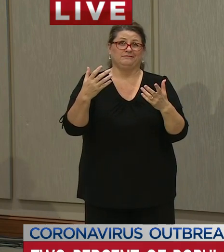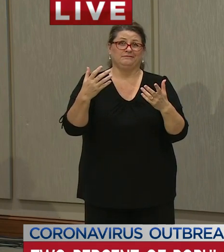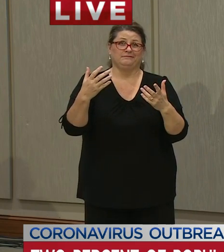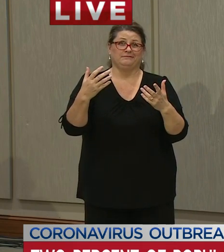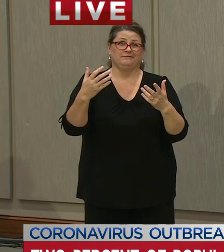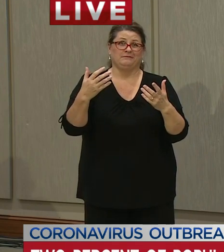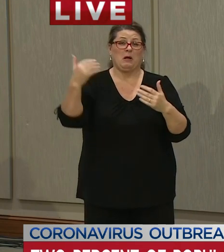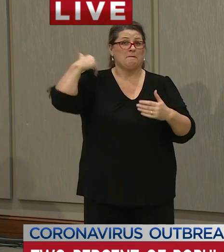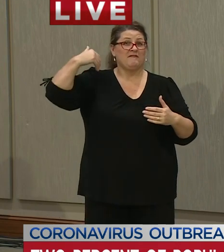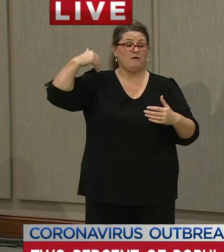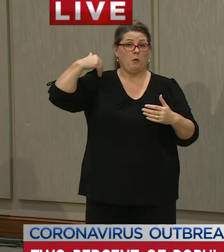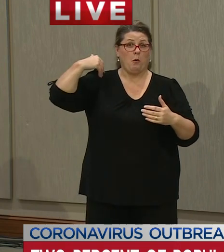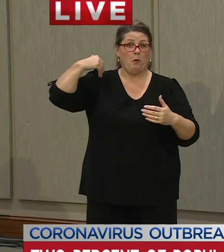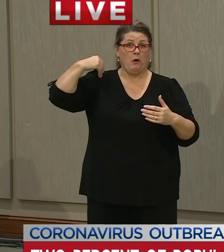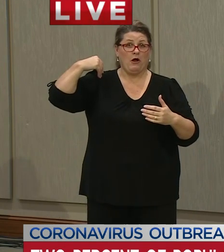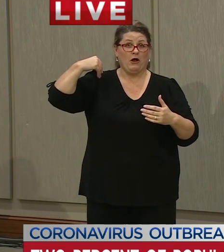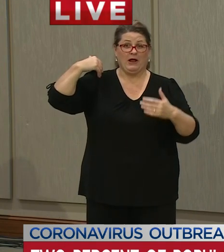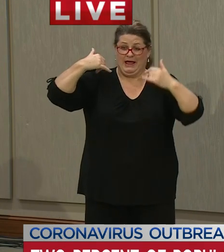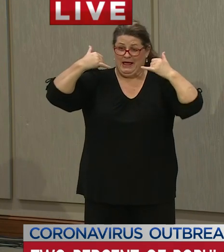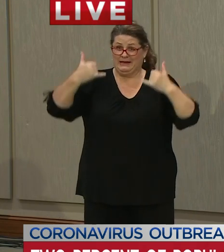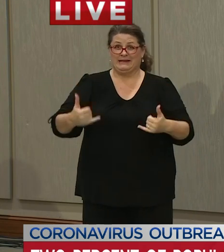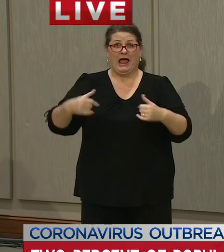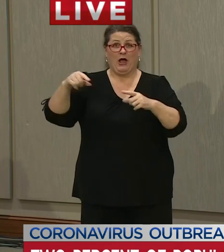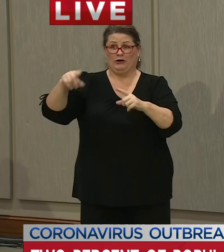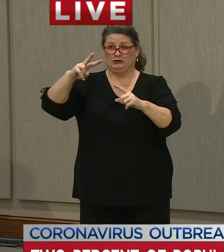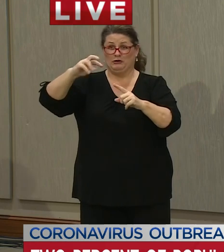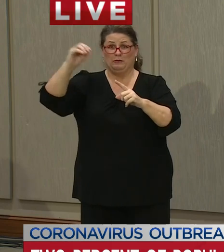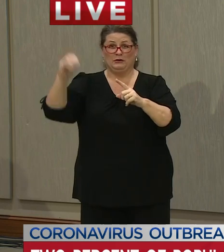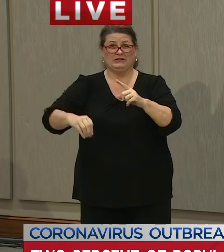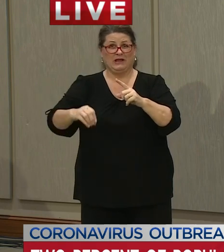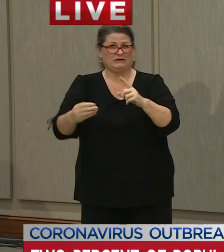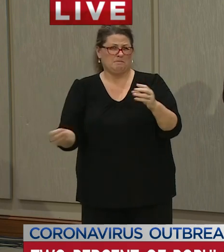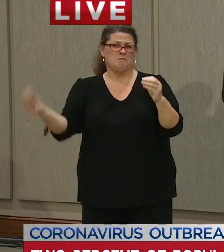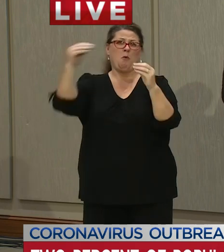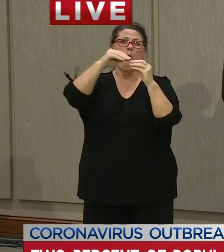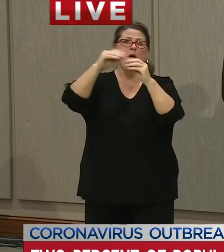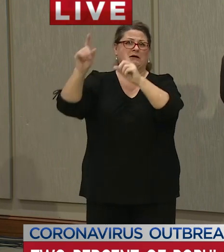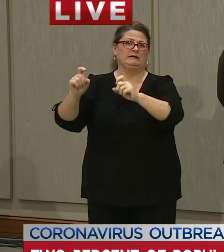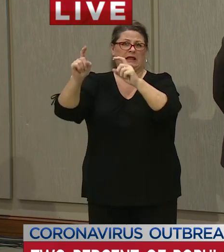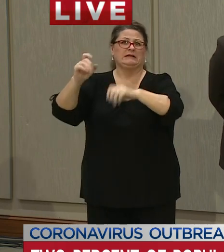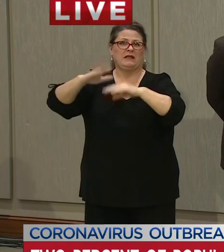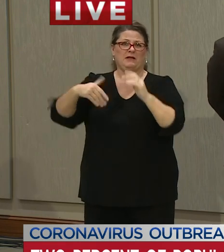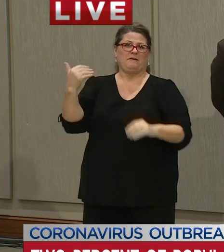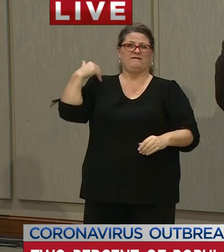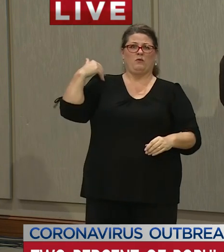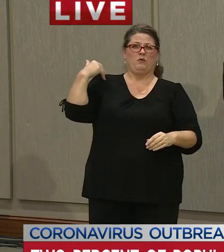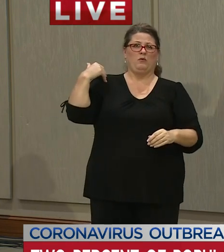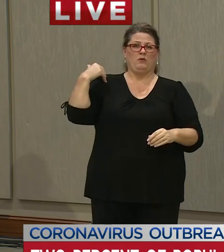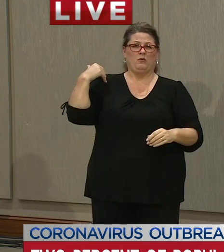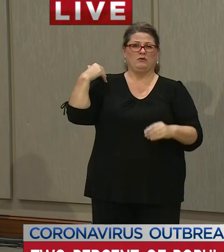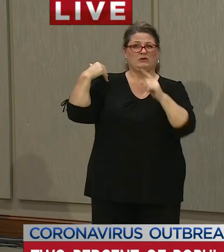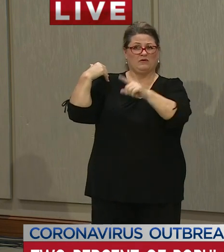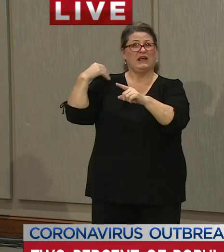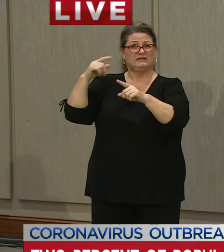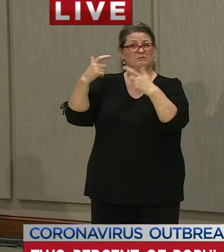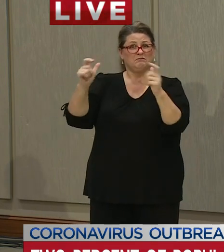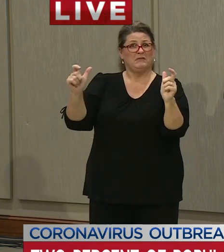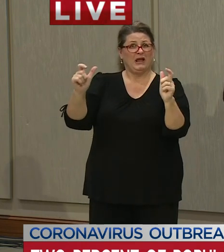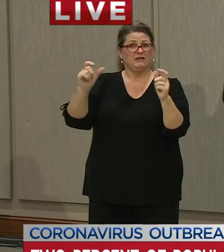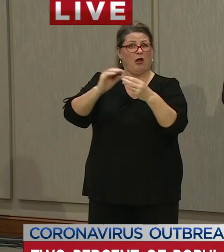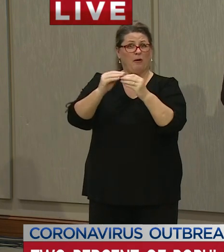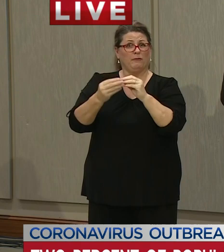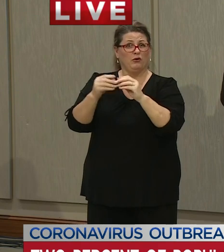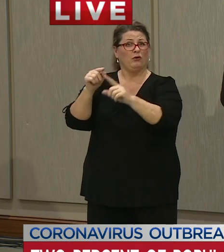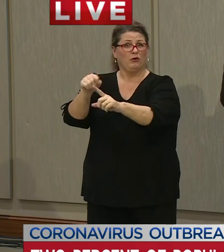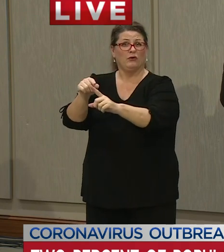tests as we have done since the beginning of the COVID-19 outbreak in South Carolina um so it is a significant number it